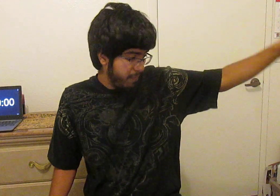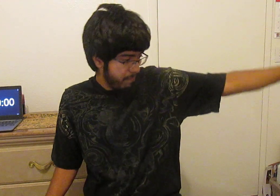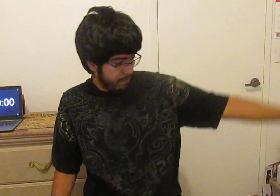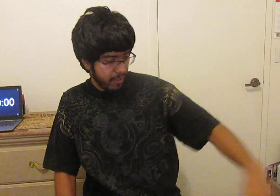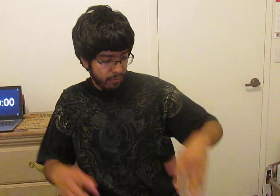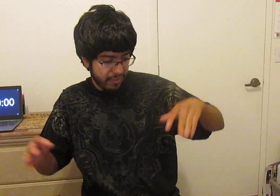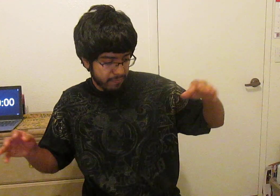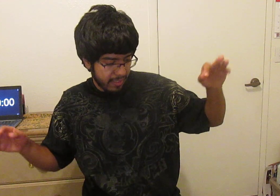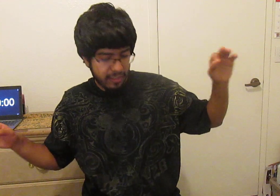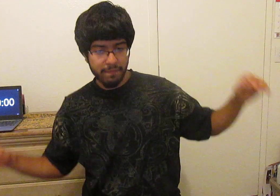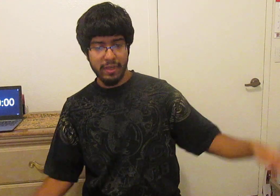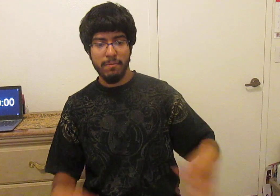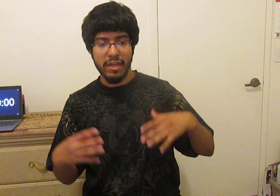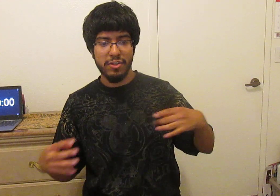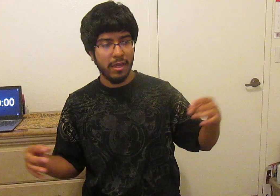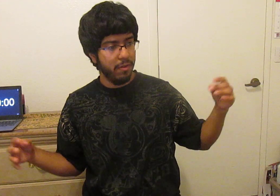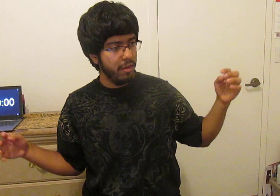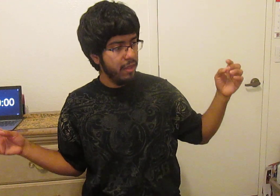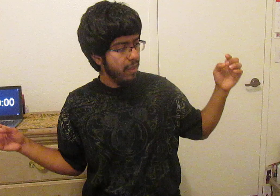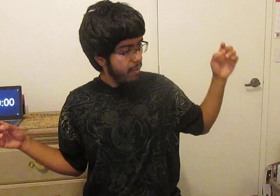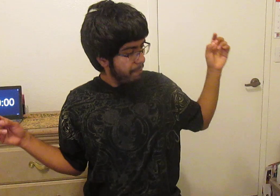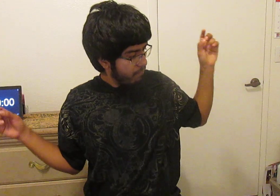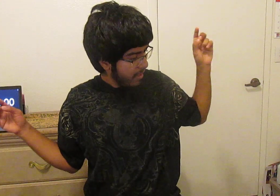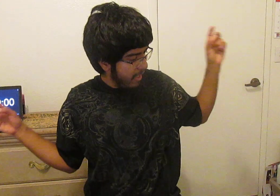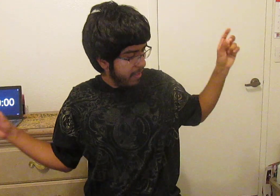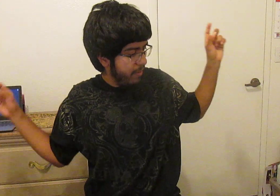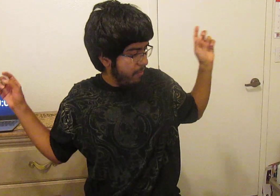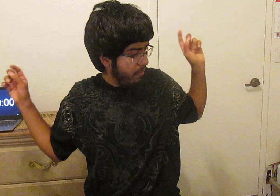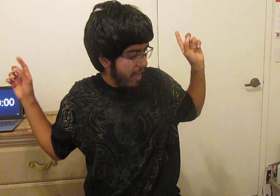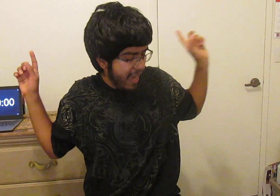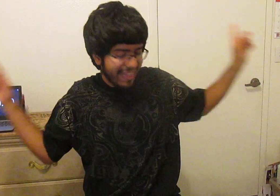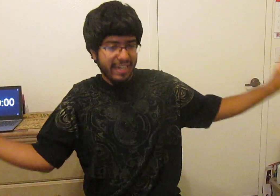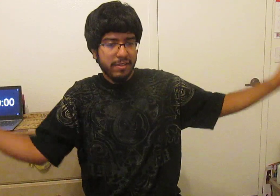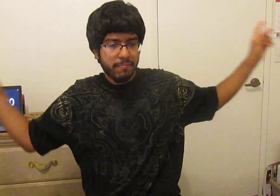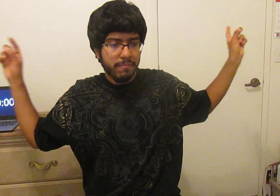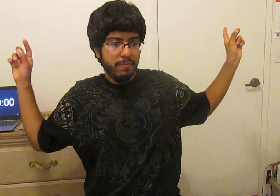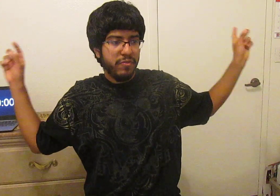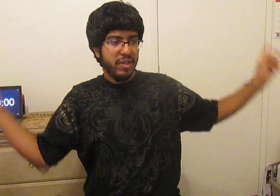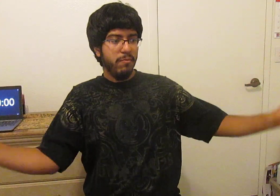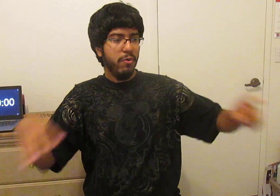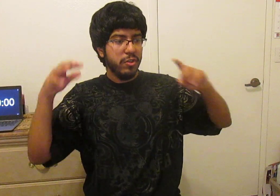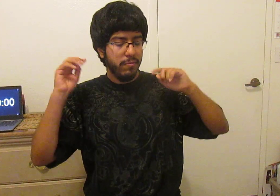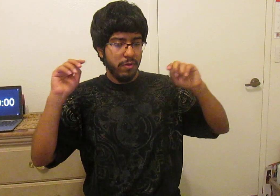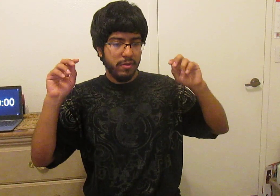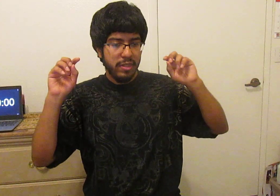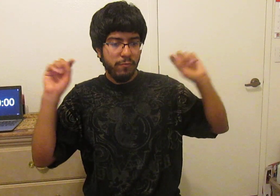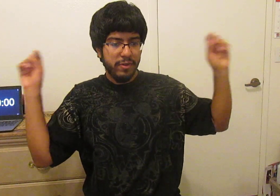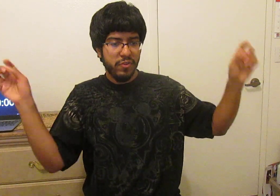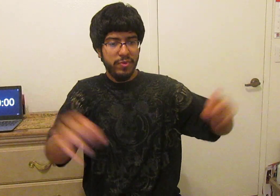find ways of like defending my channel and I had to like send multiple different disputes